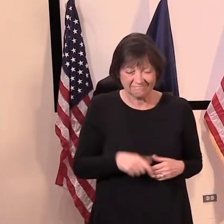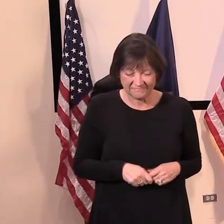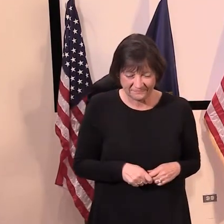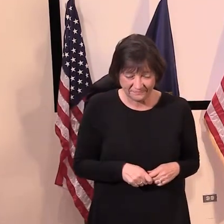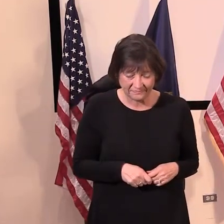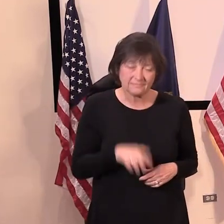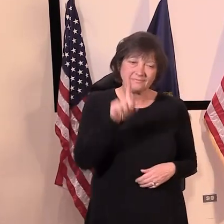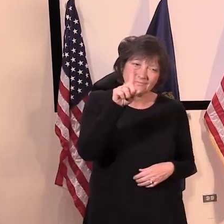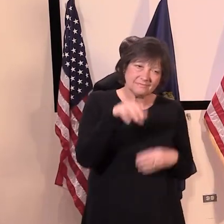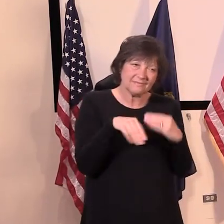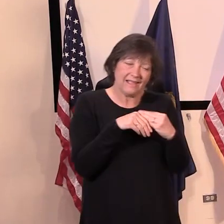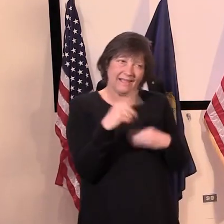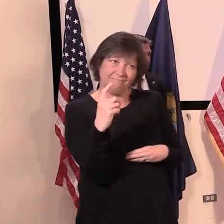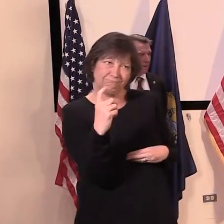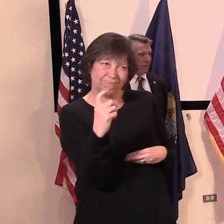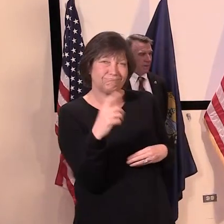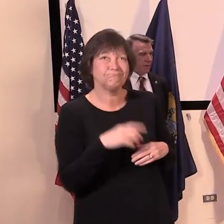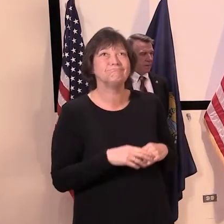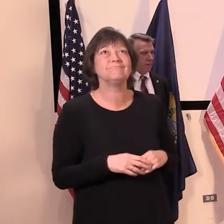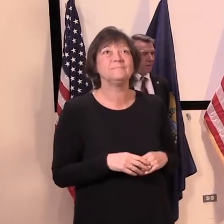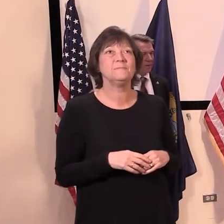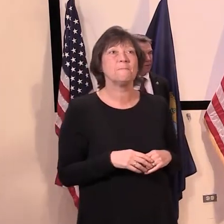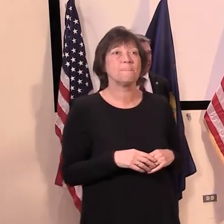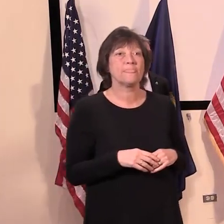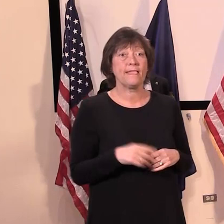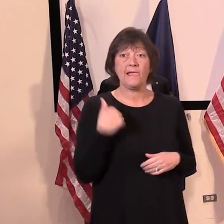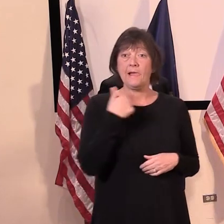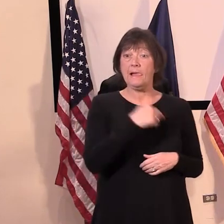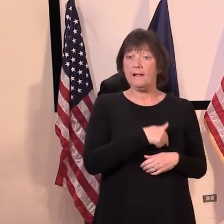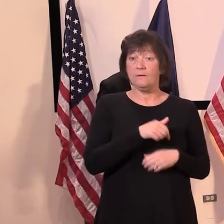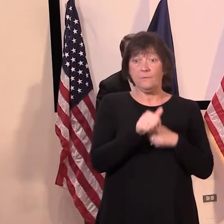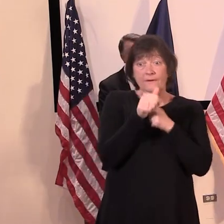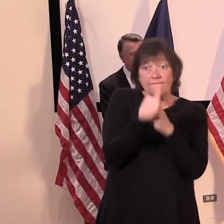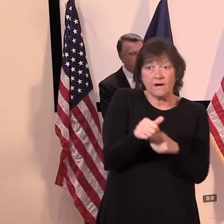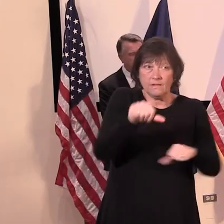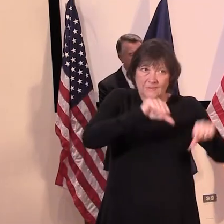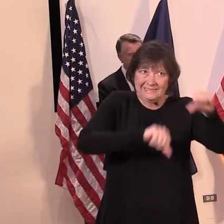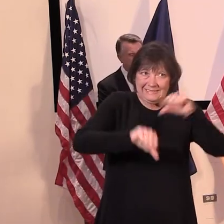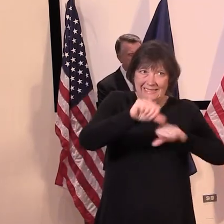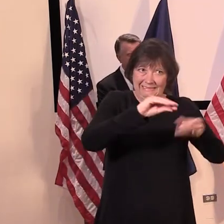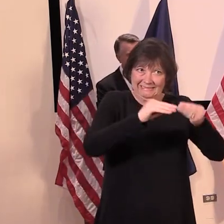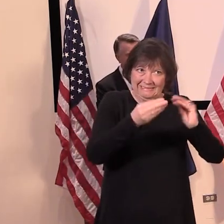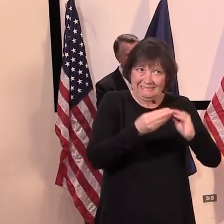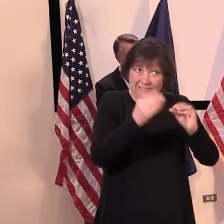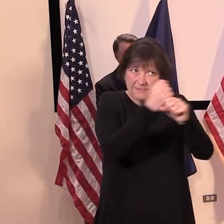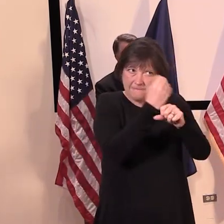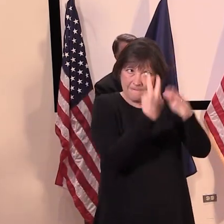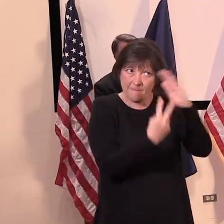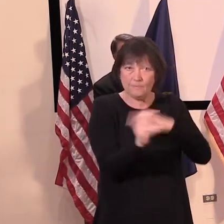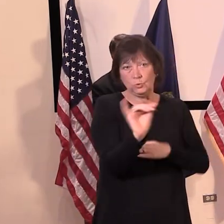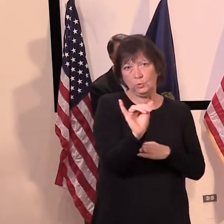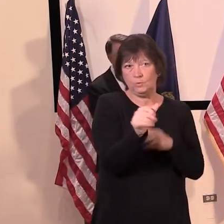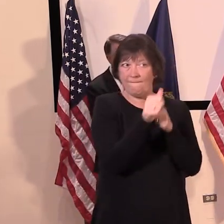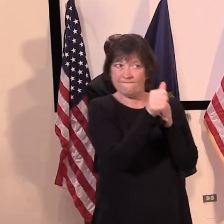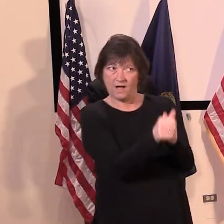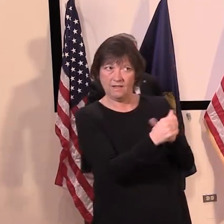The only additional things I'd say are we did follow the science and we followed the data